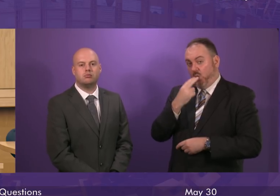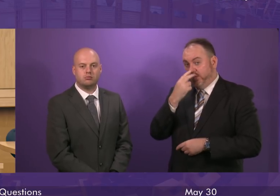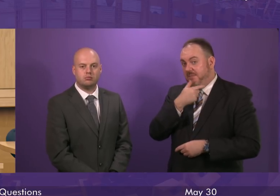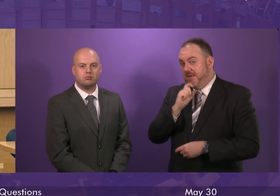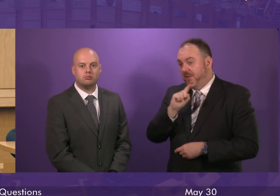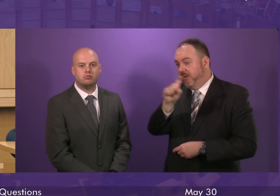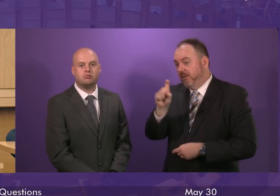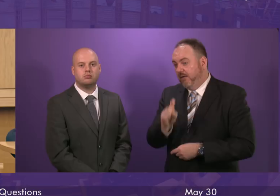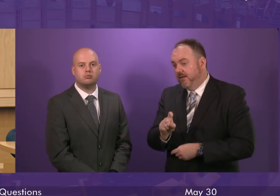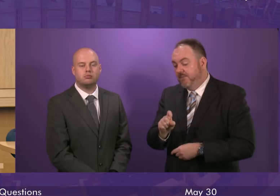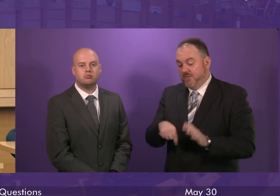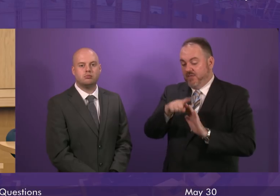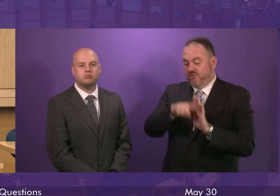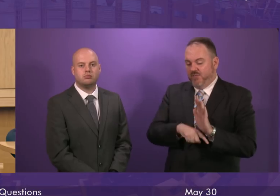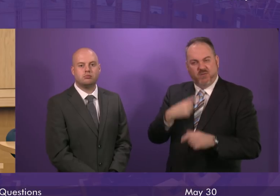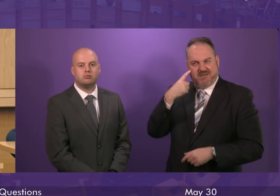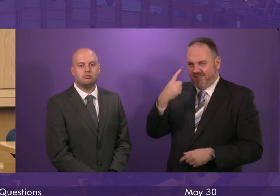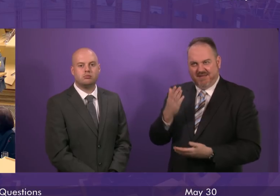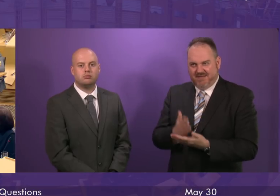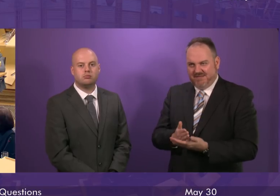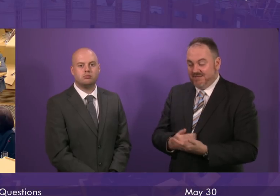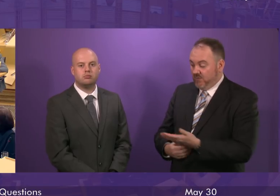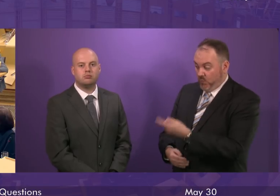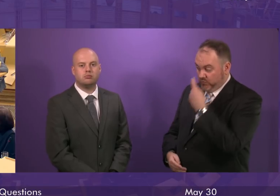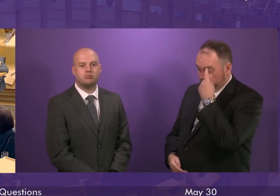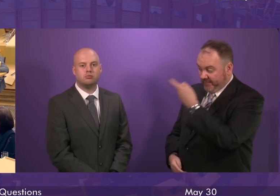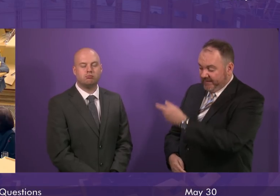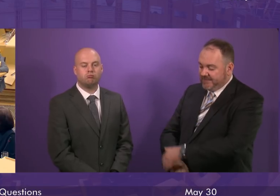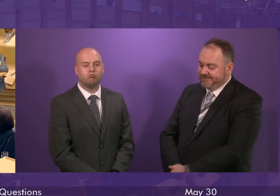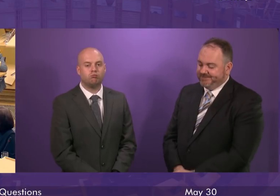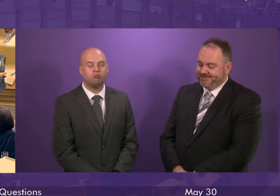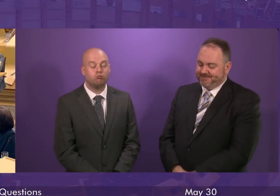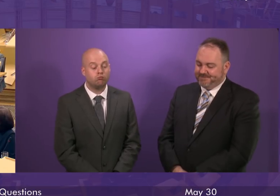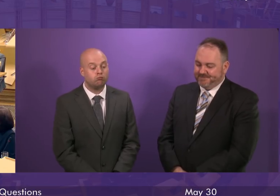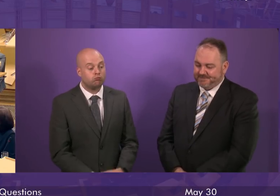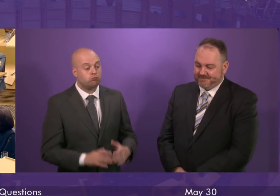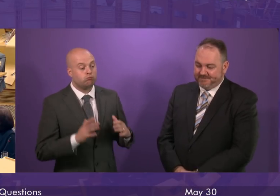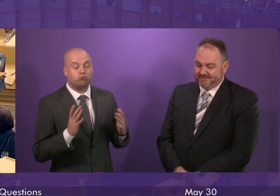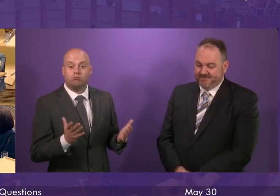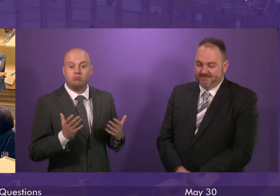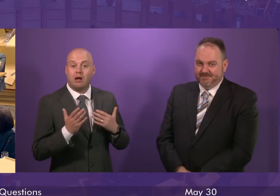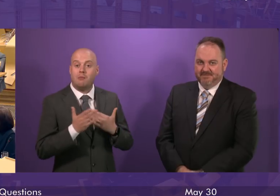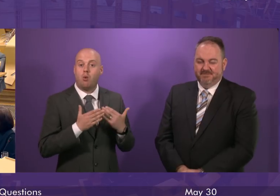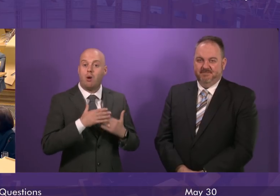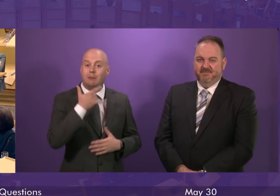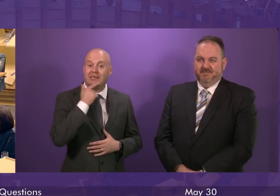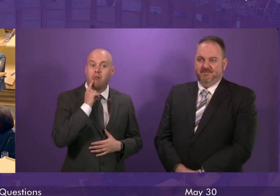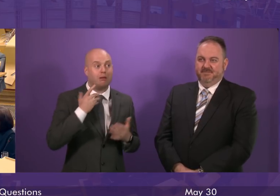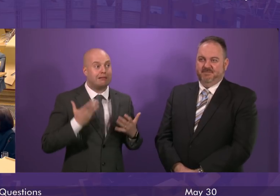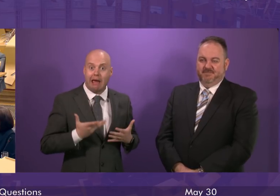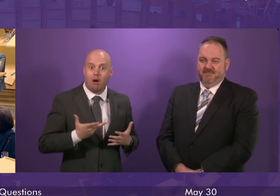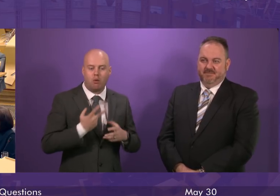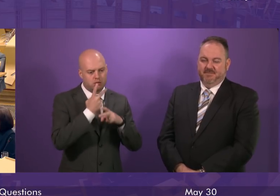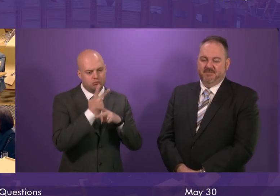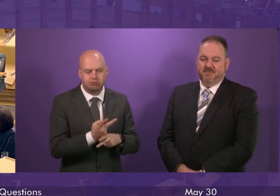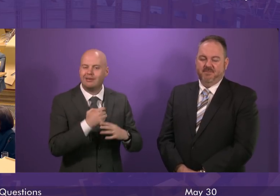report clearly doesn't think so. What does the First Minister think? First Minister. Well of course more people now are being cared for at home than would